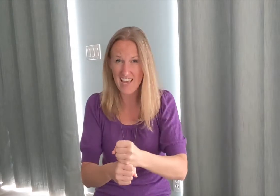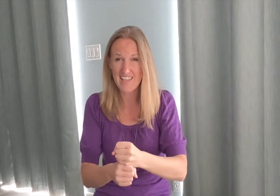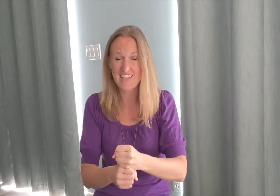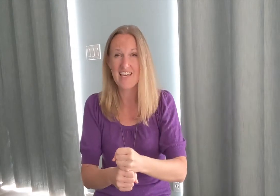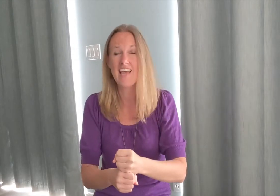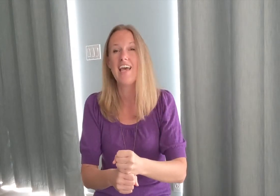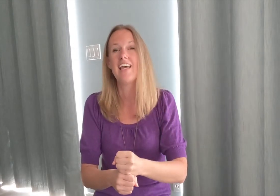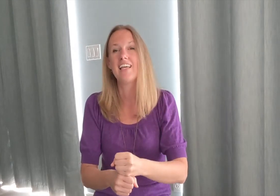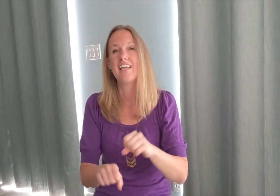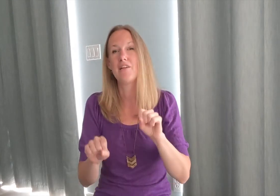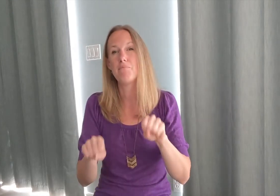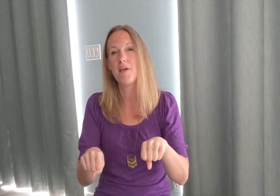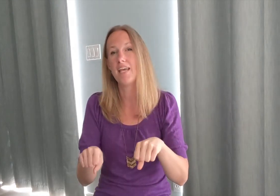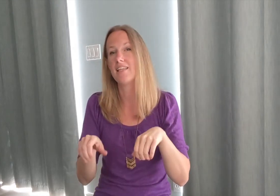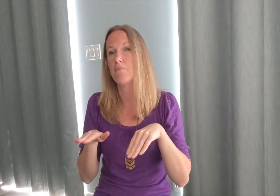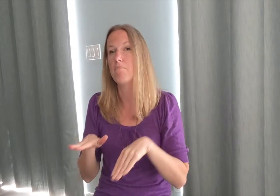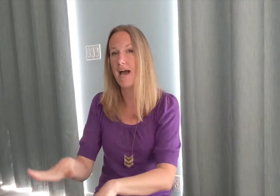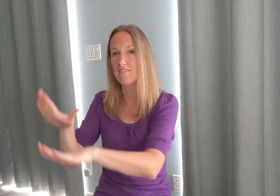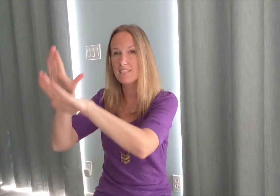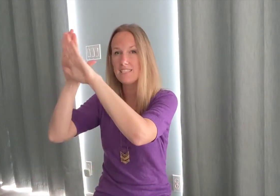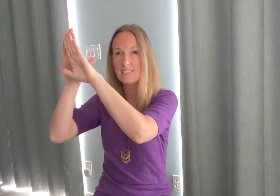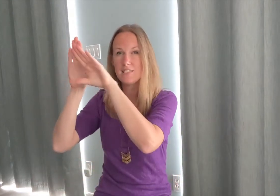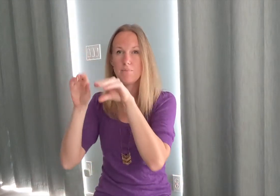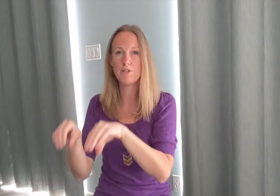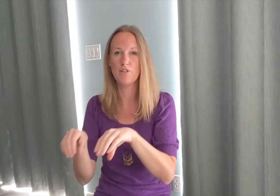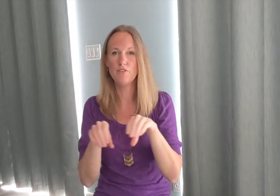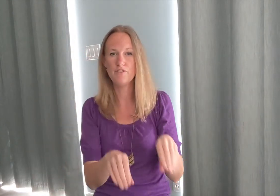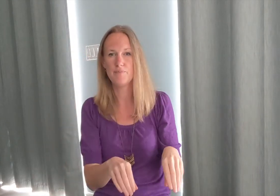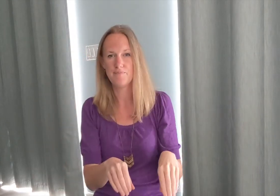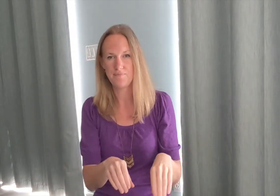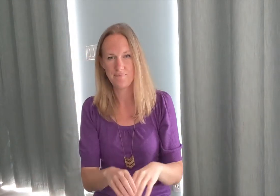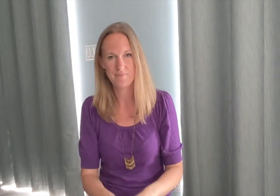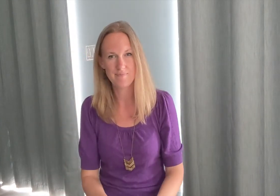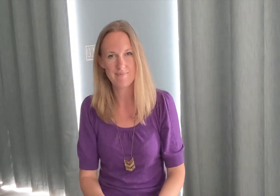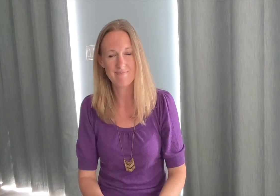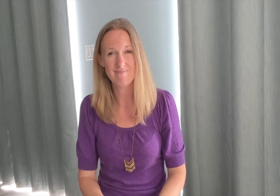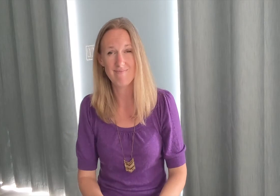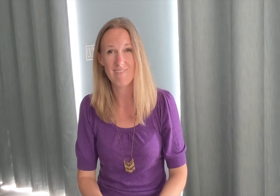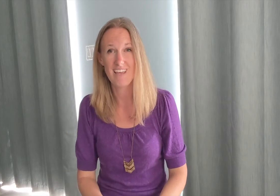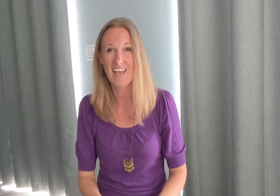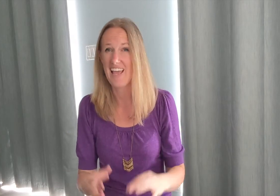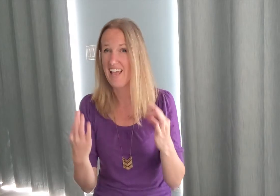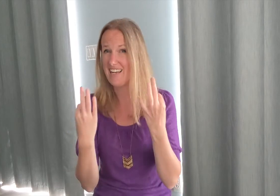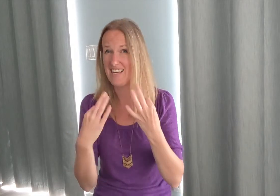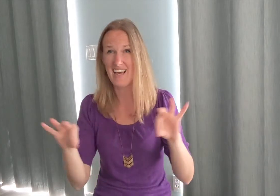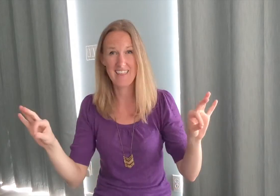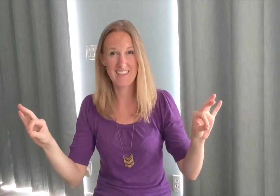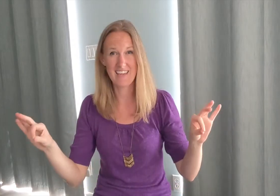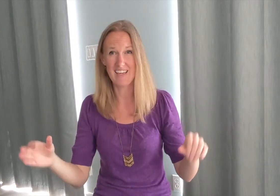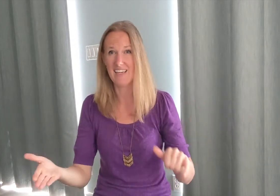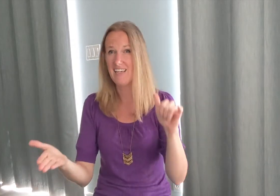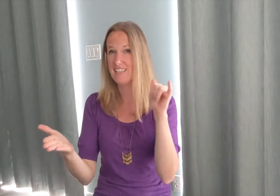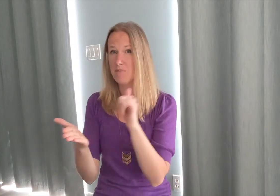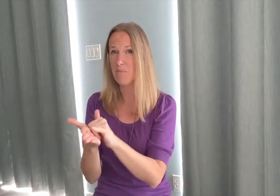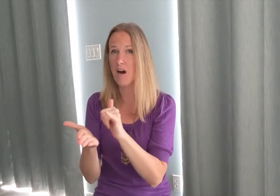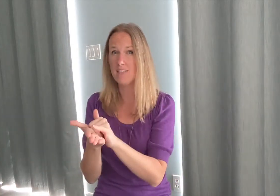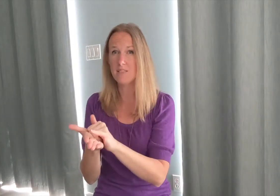can make those mountains move and nothing is impossible